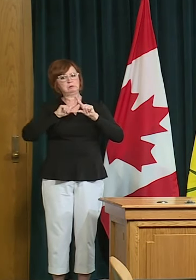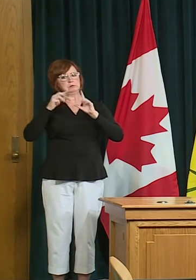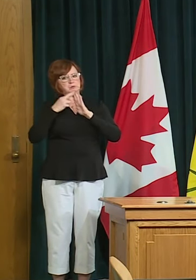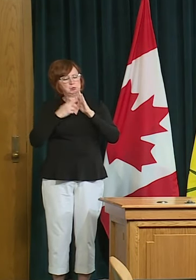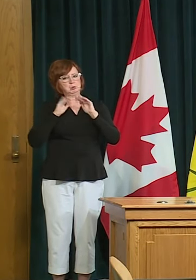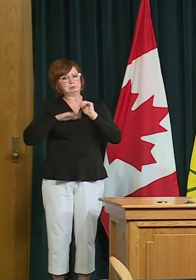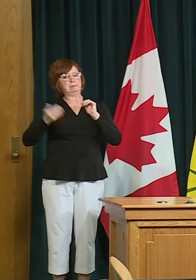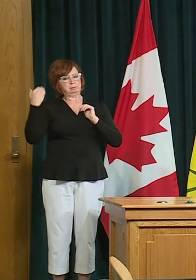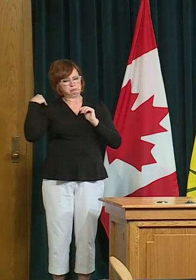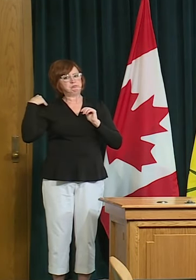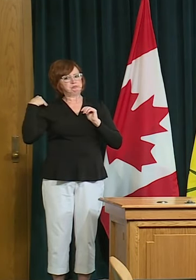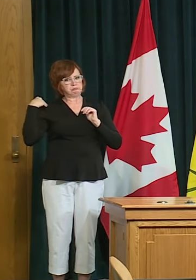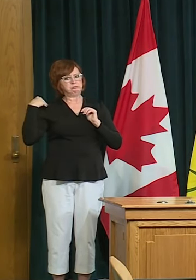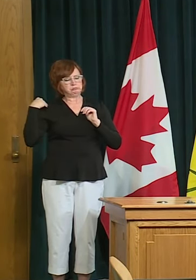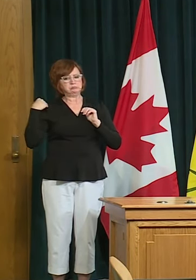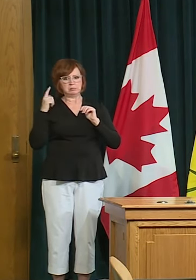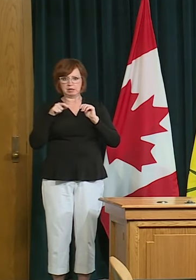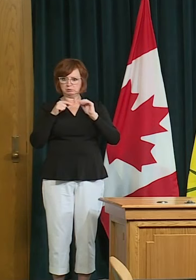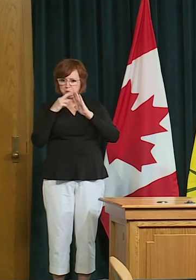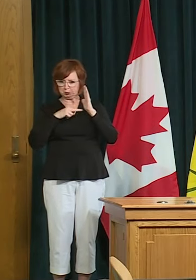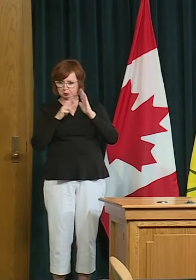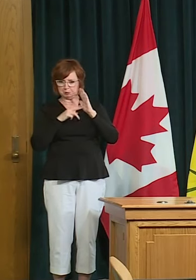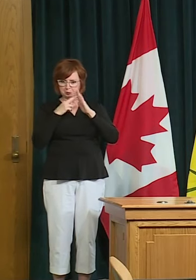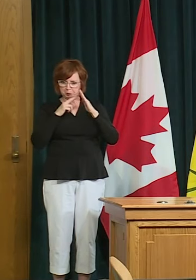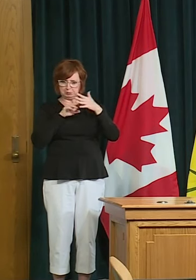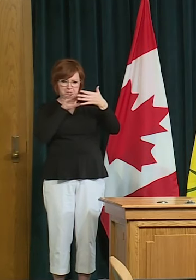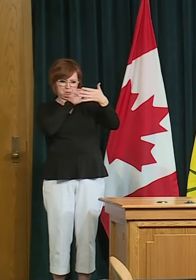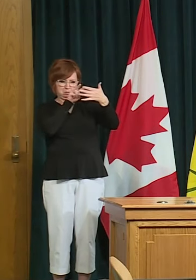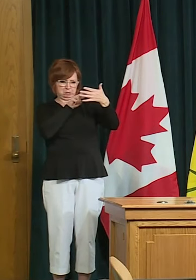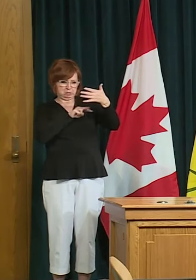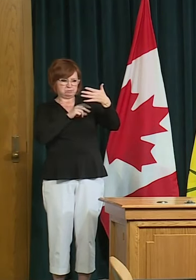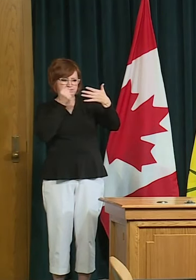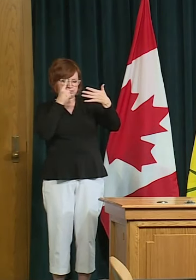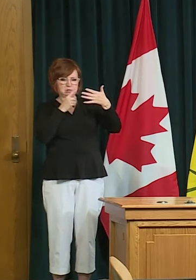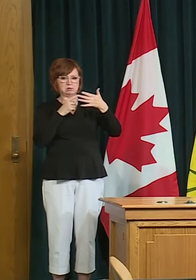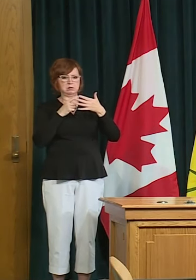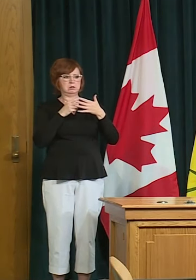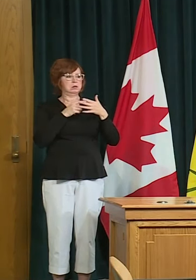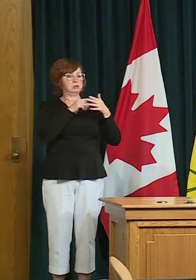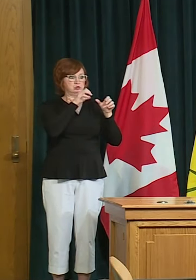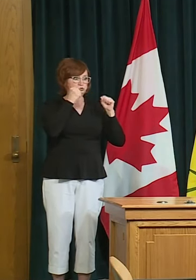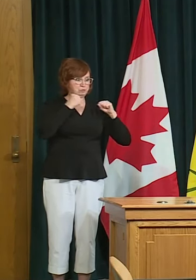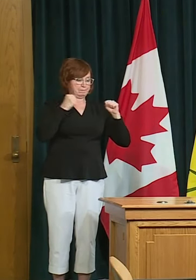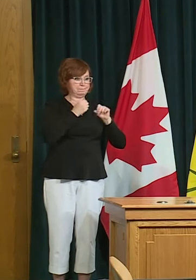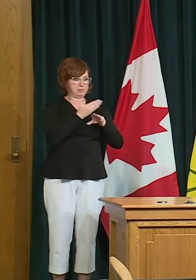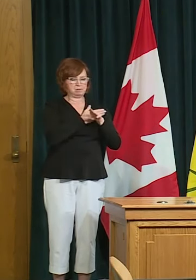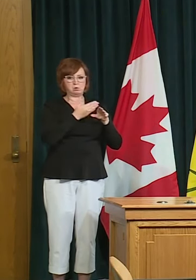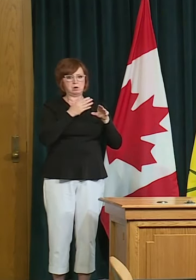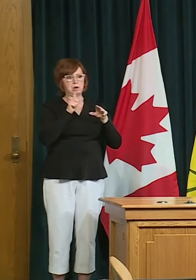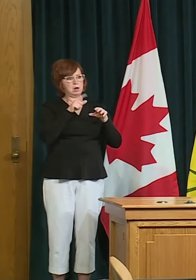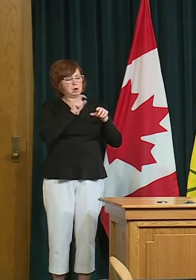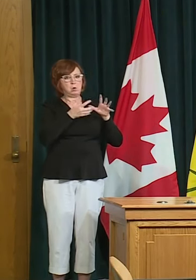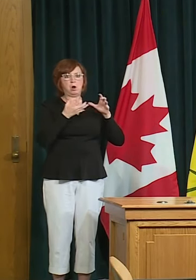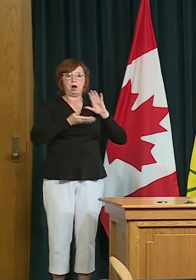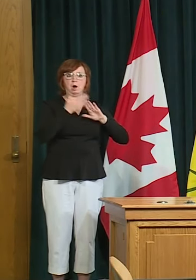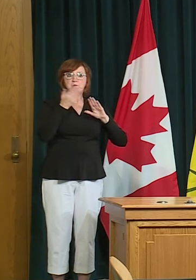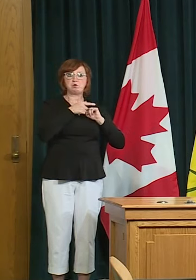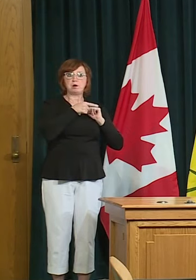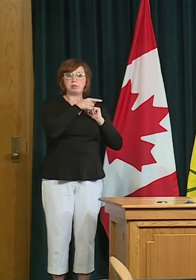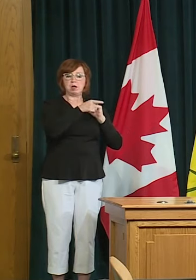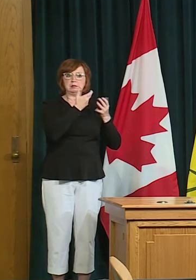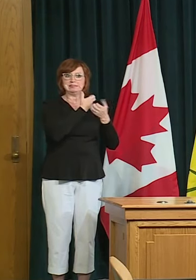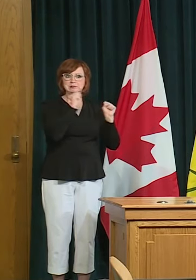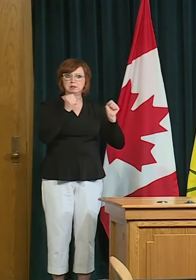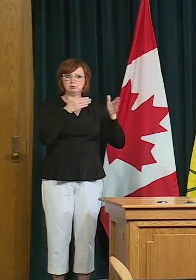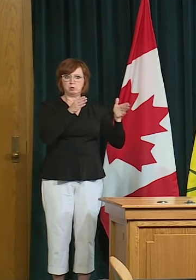our side as customers to make it easier for gyms to continue to operate safely because if you don't and there's signal of transmission